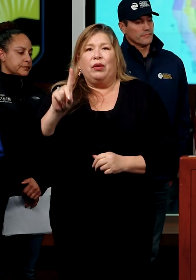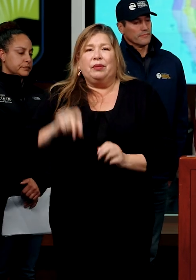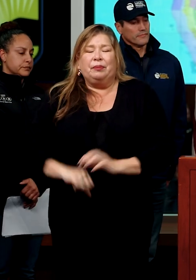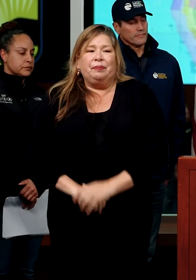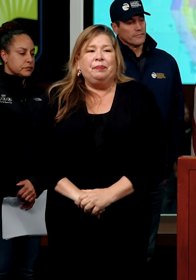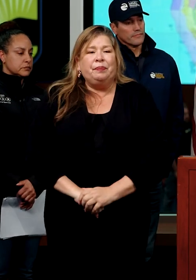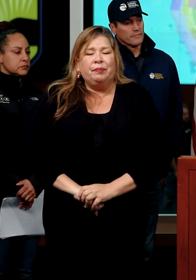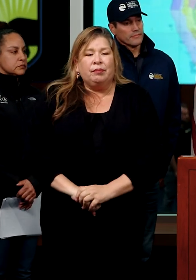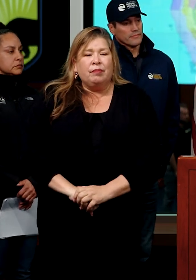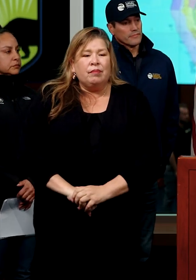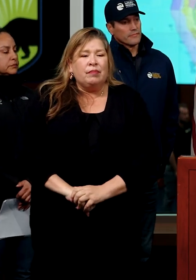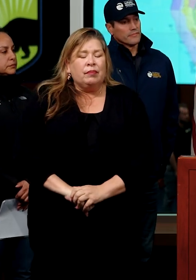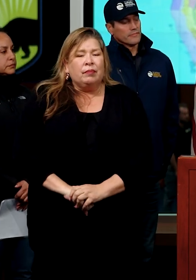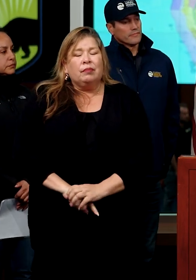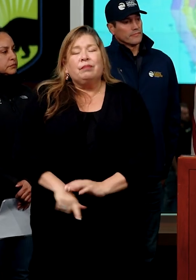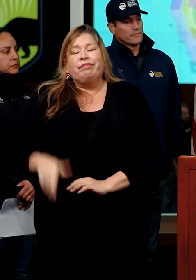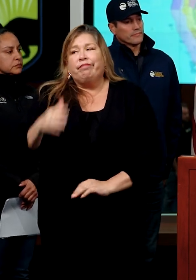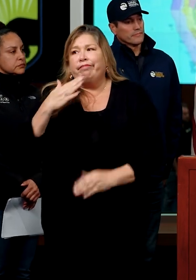Thank you, Secretary.